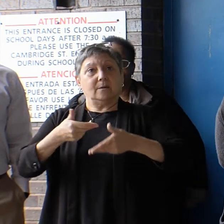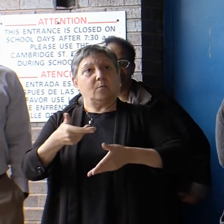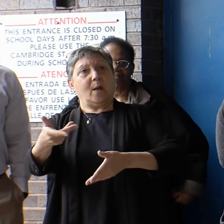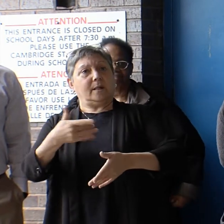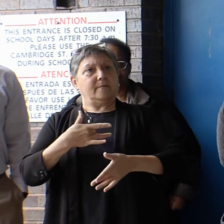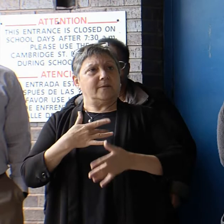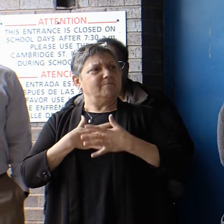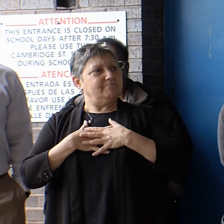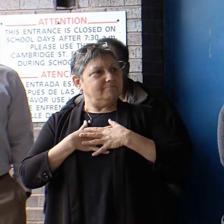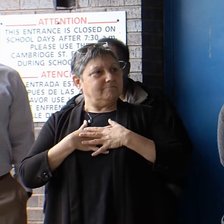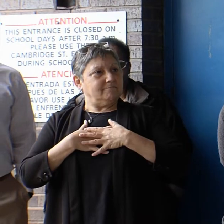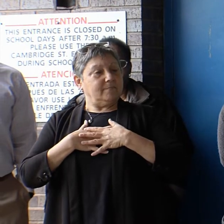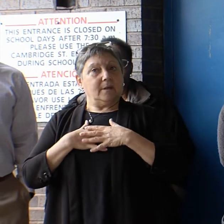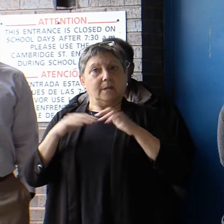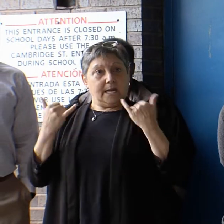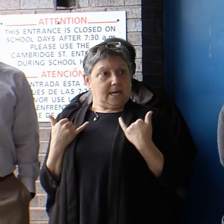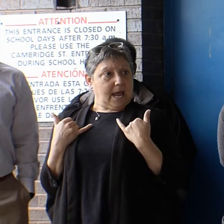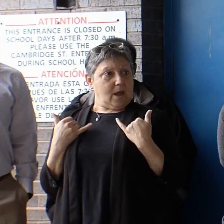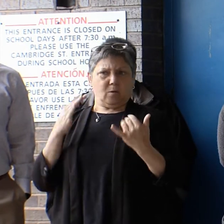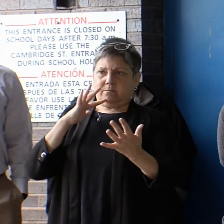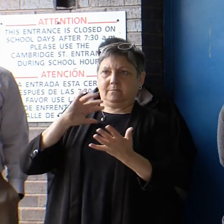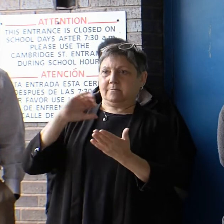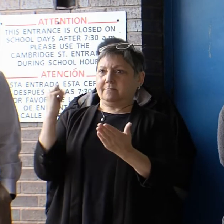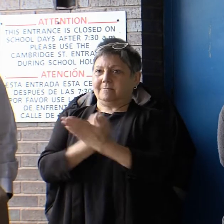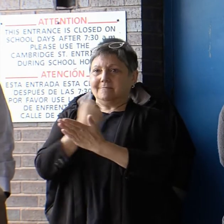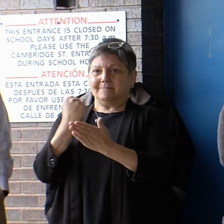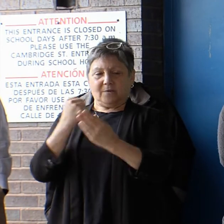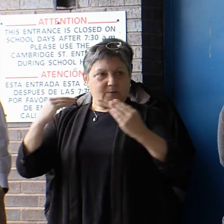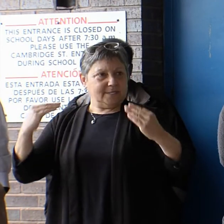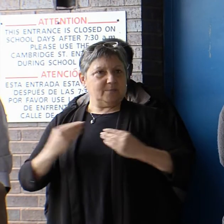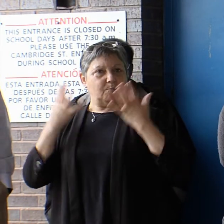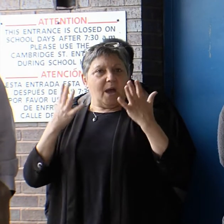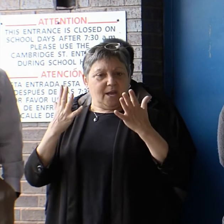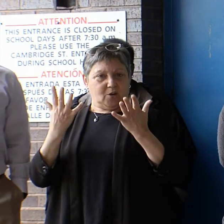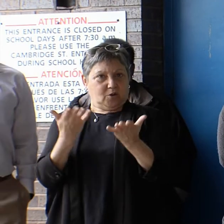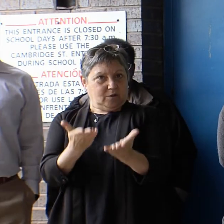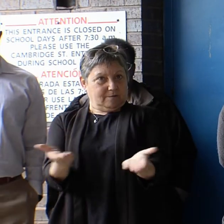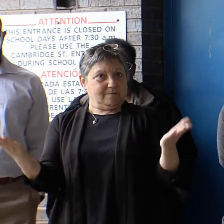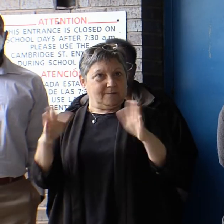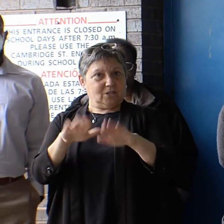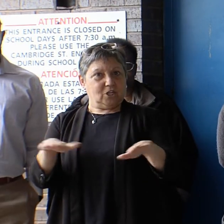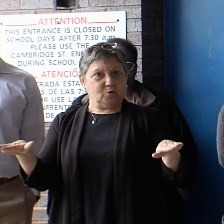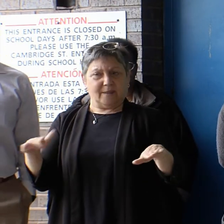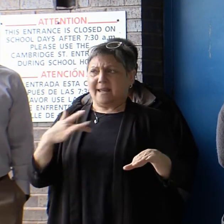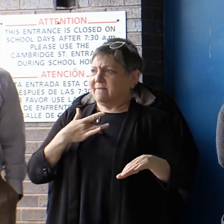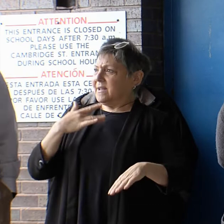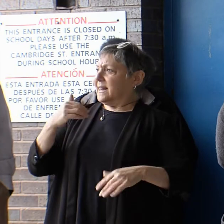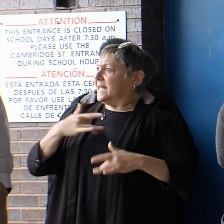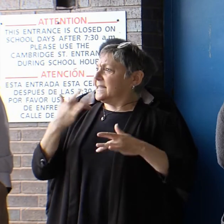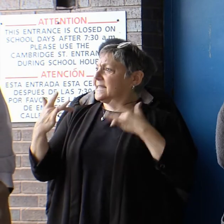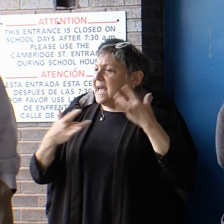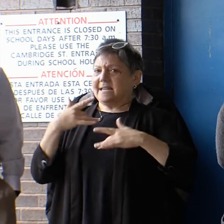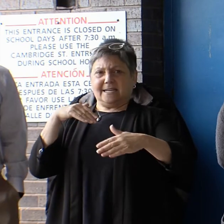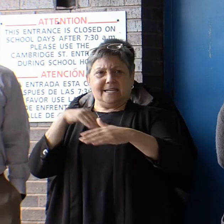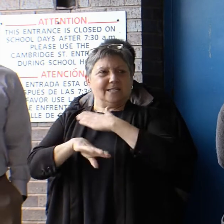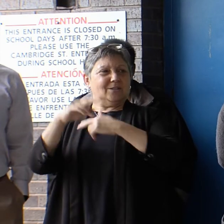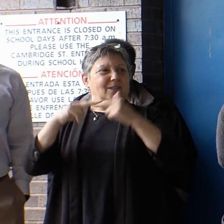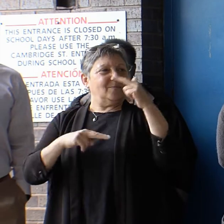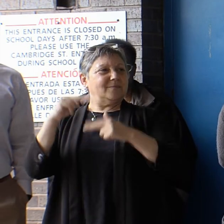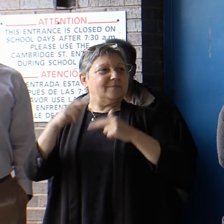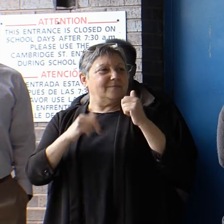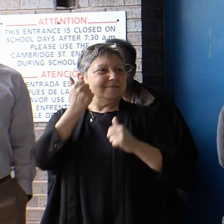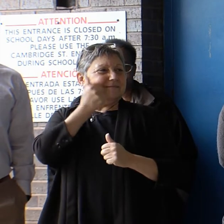We have the opportunity now to inspire and energize students with facilities they are proud of and excited to walk into each day.